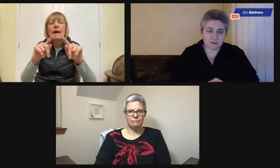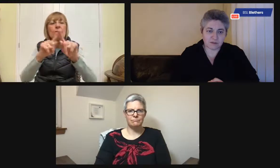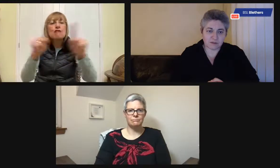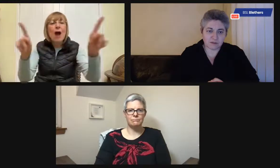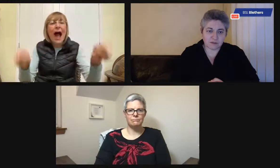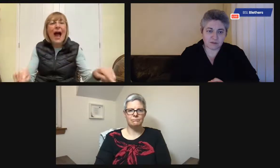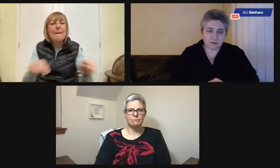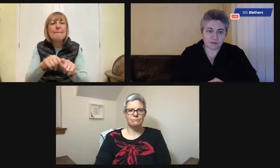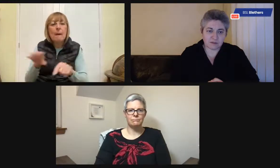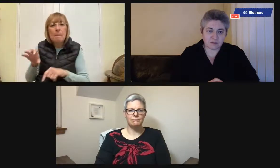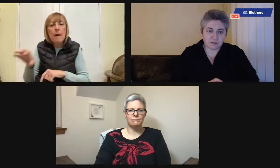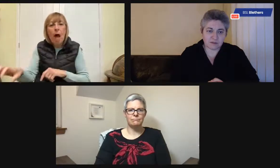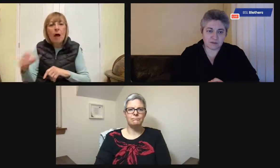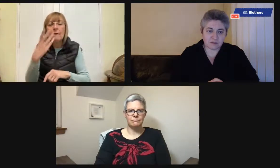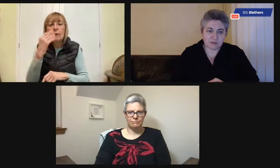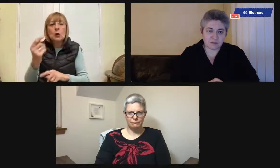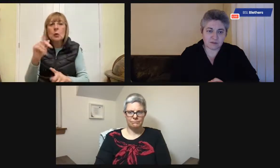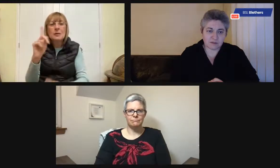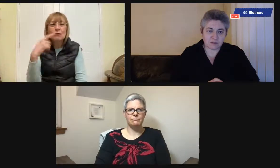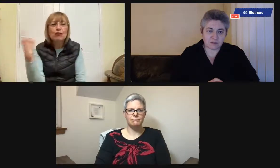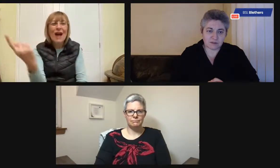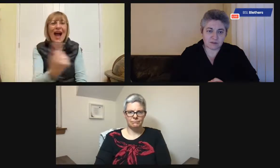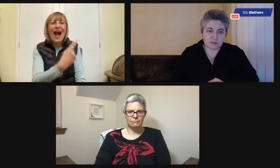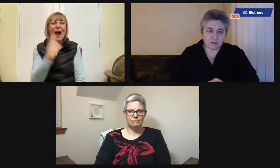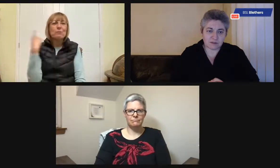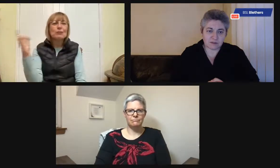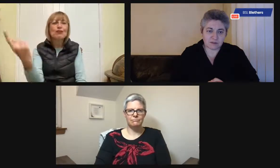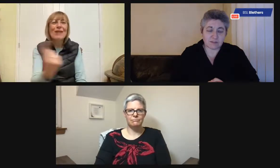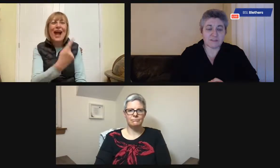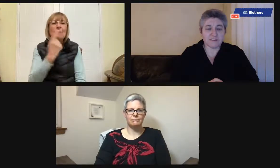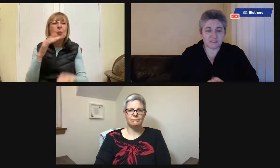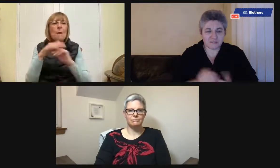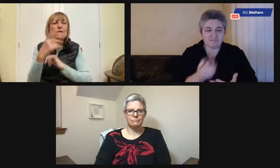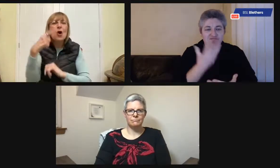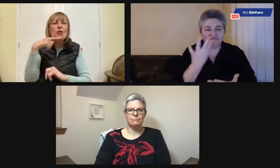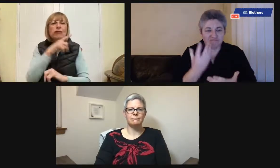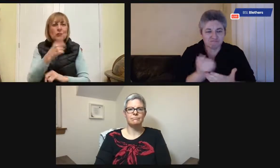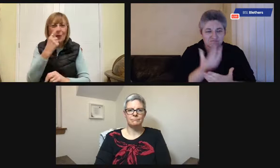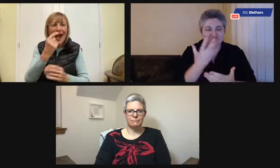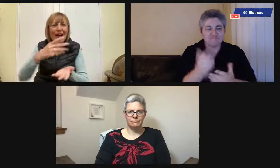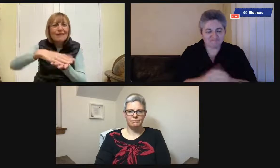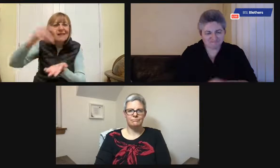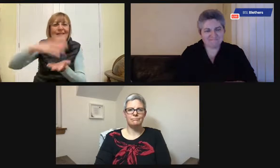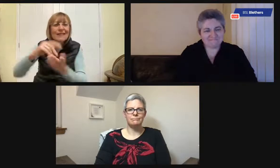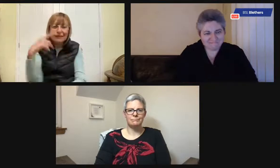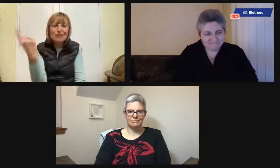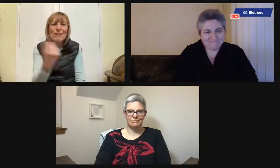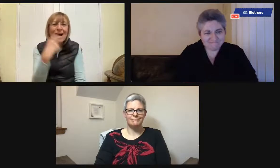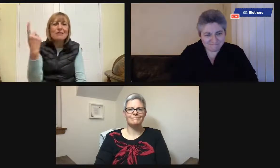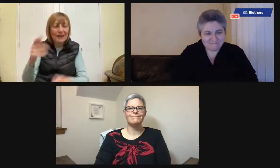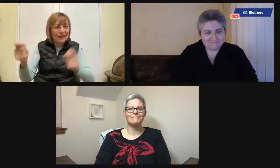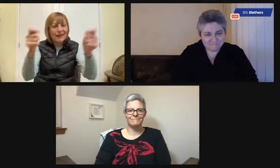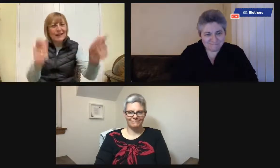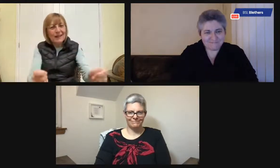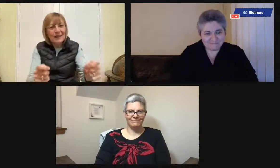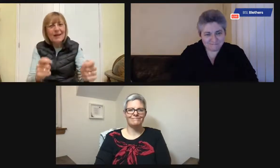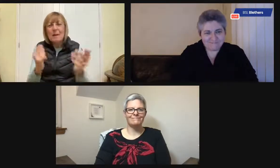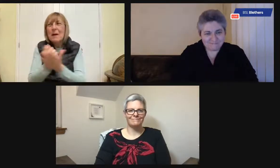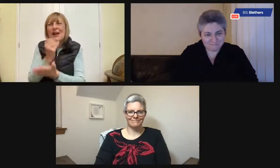framed photos, those plug-in photos that circulate, different photos coming up.